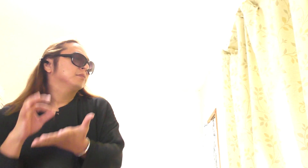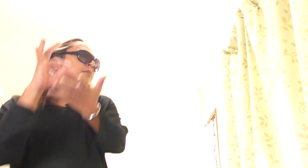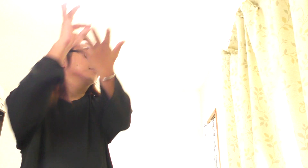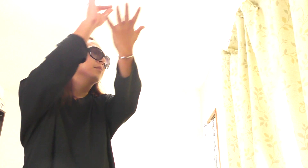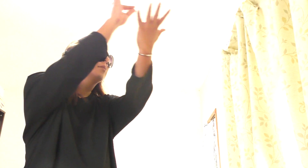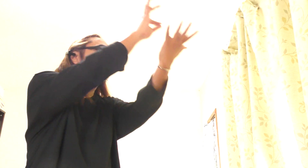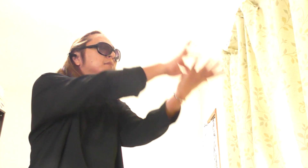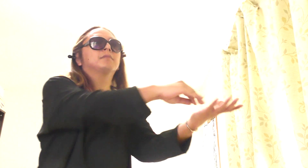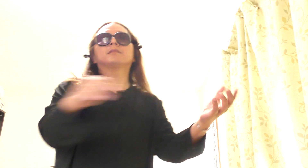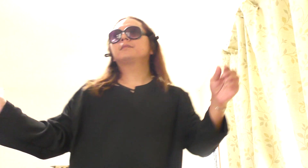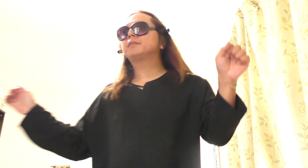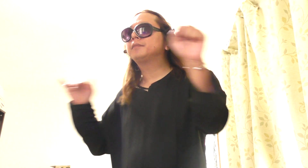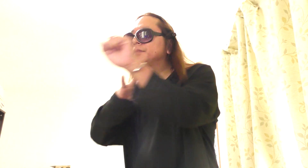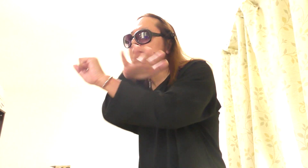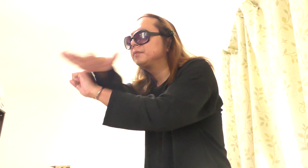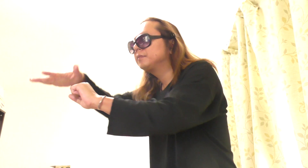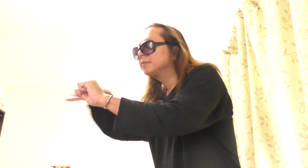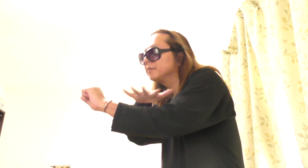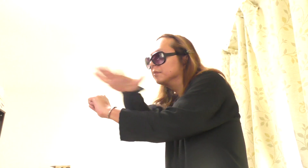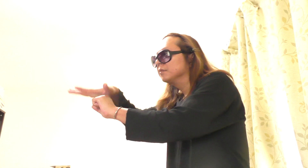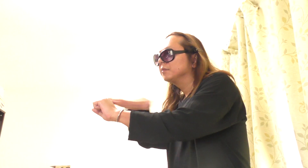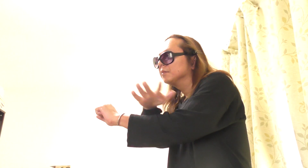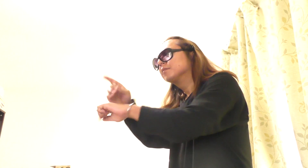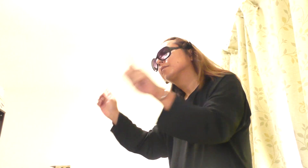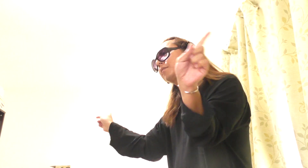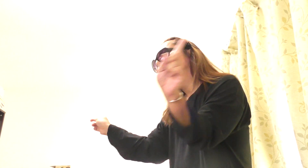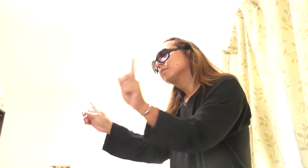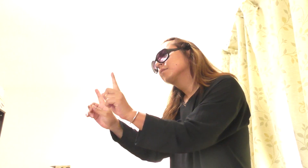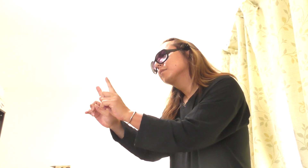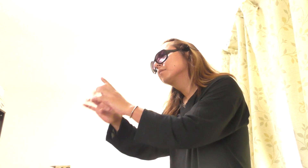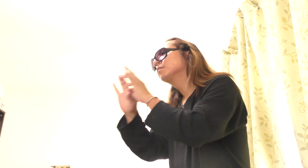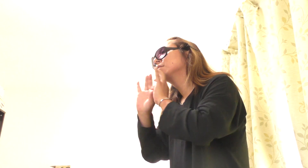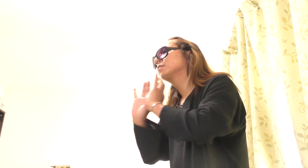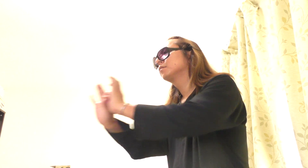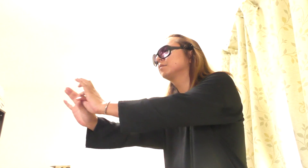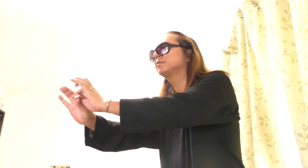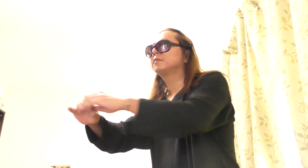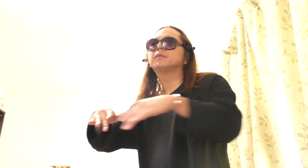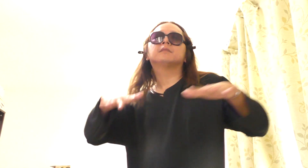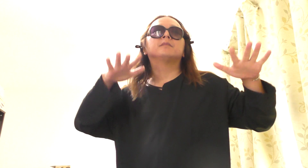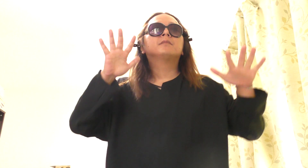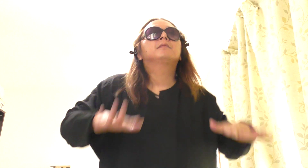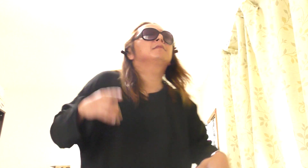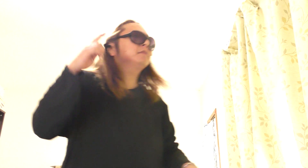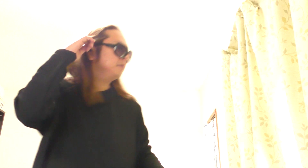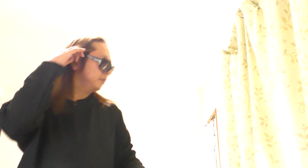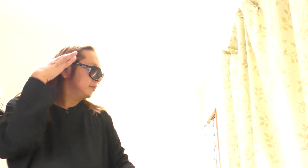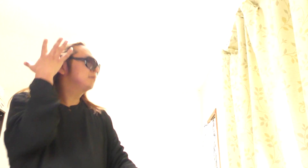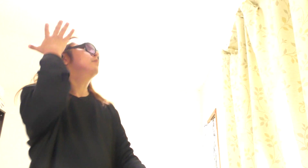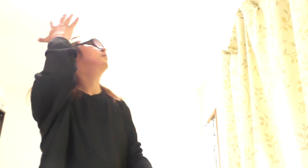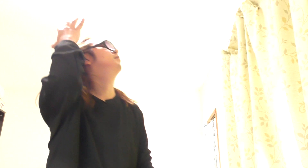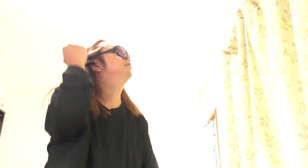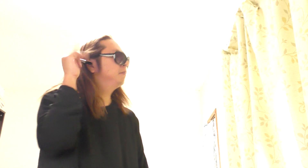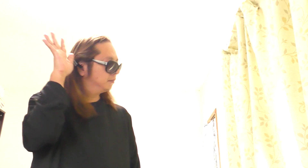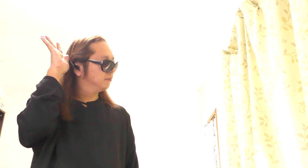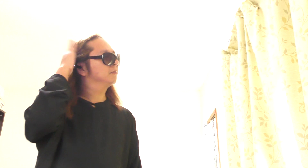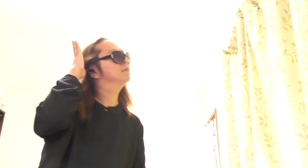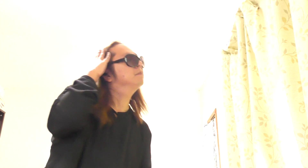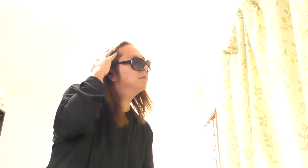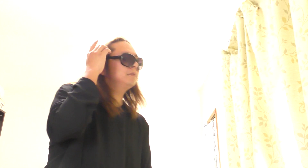up and said it With a note saying, I love you, I meant it Now I know what a fool